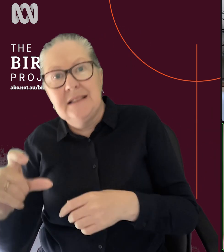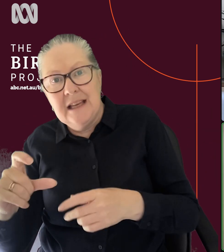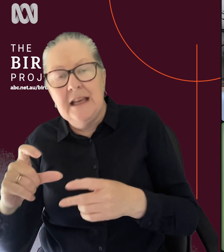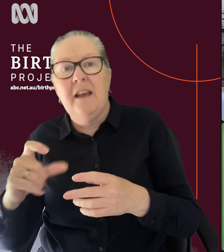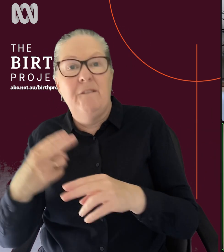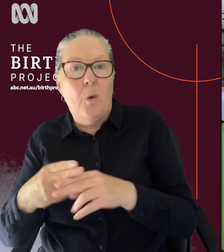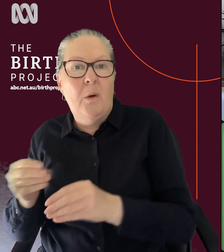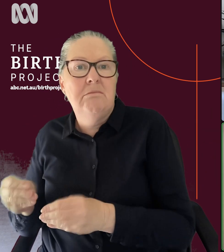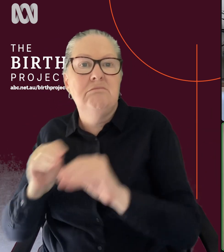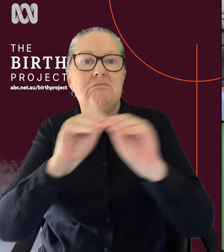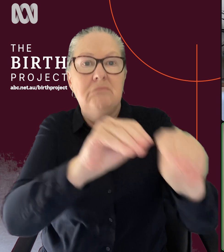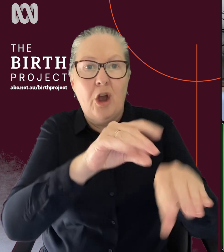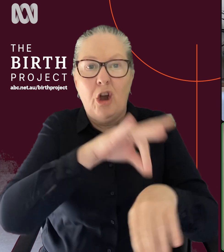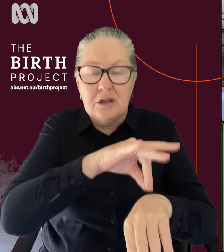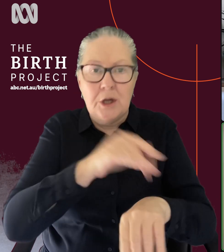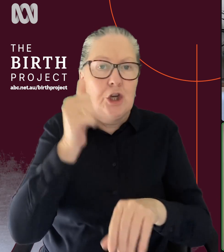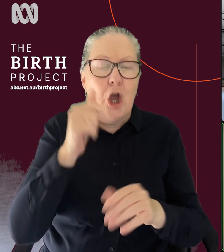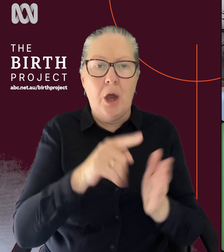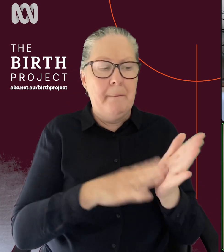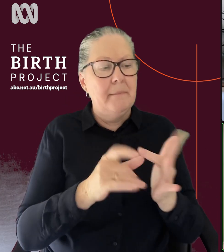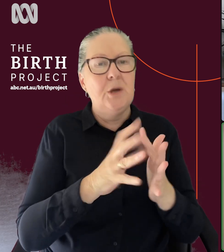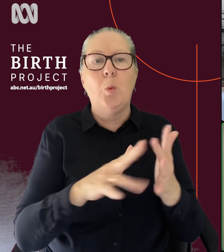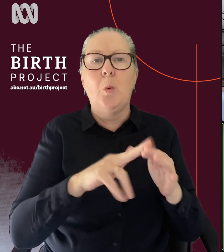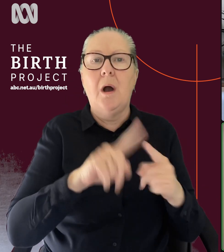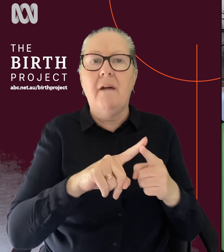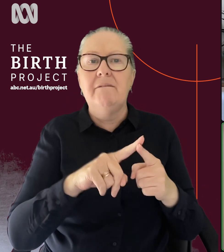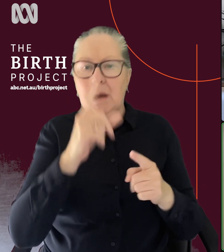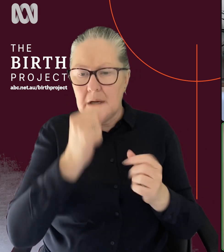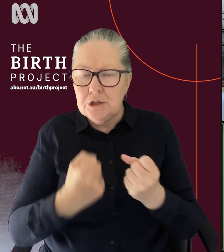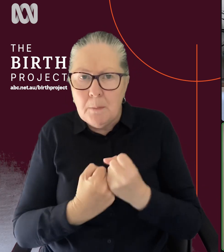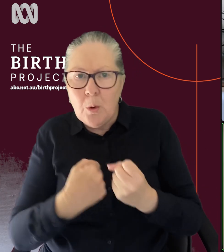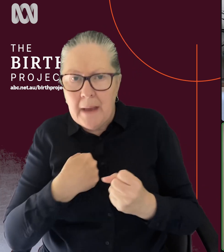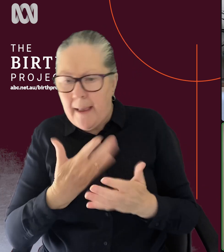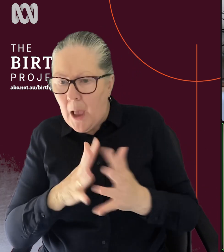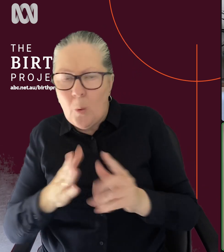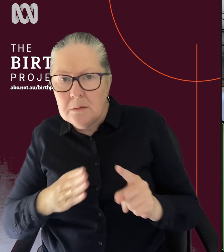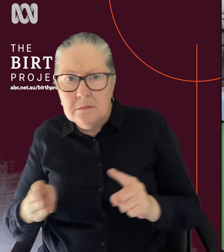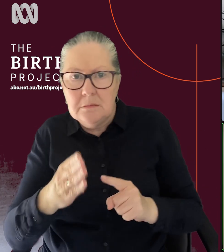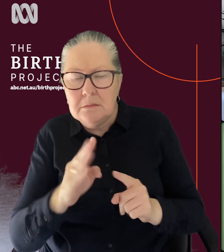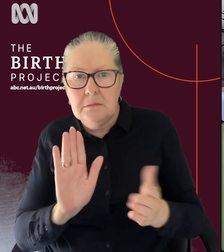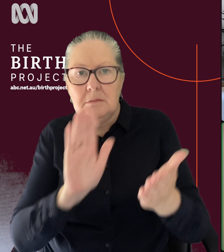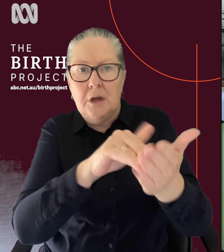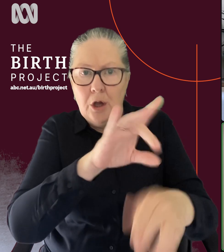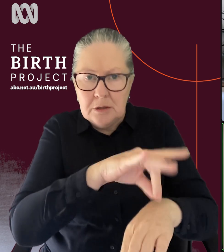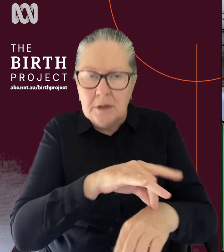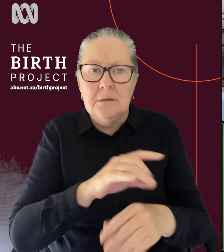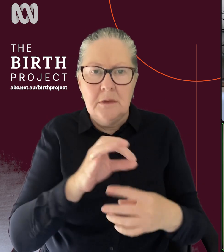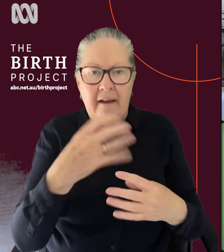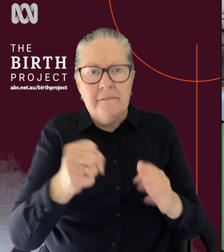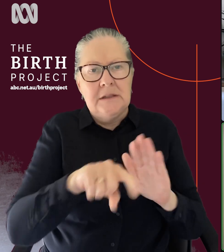hospital and we know that route and we know that the midwife can then support us there. So all of those discussions are really important and there is a criteria